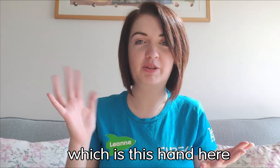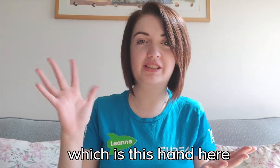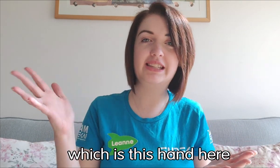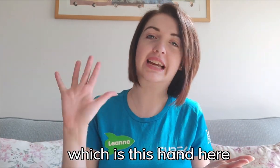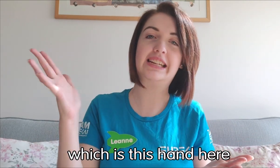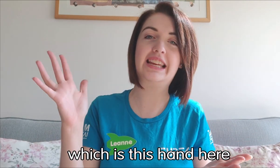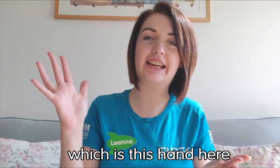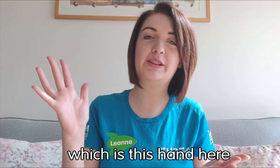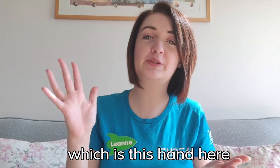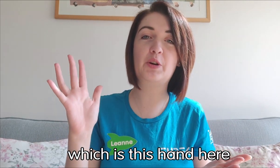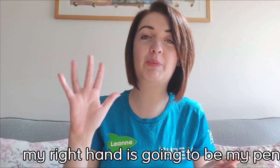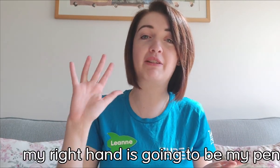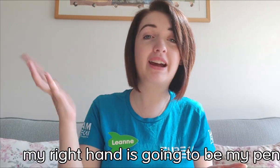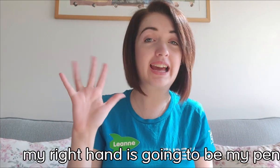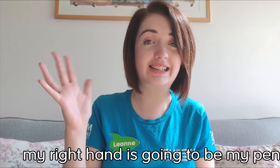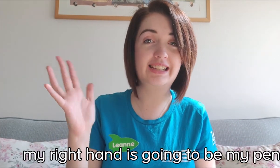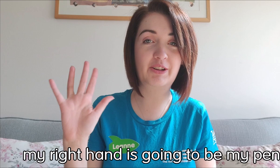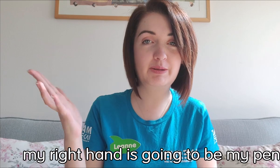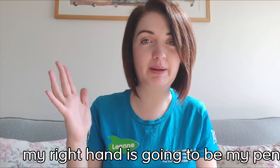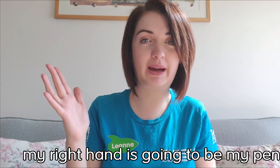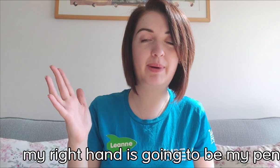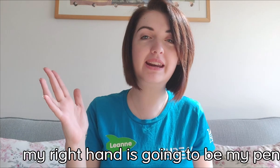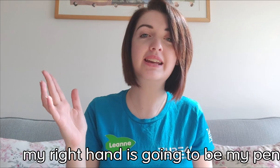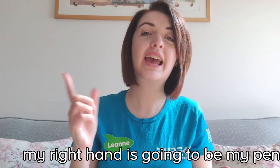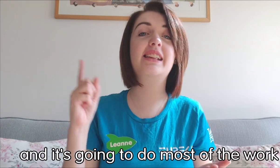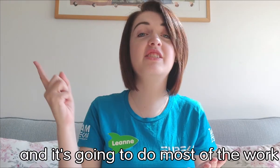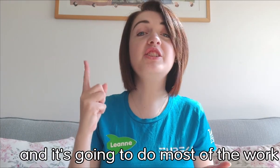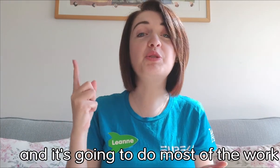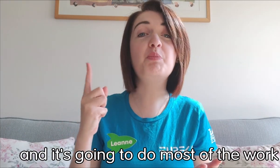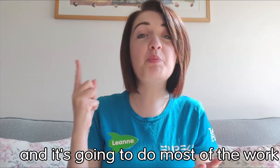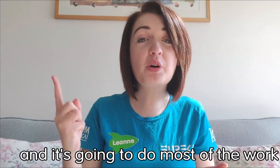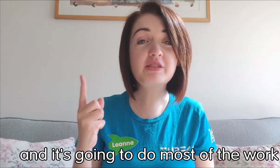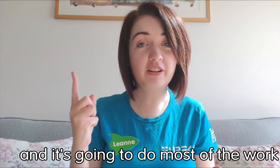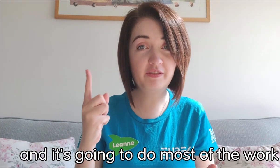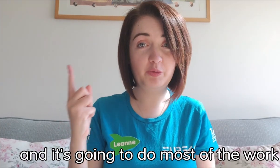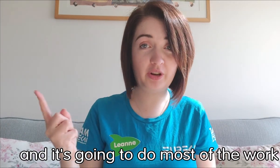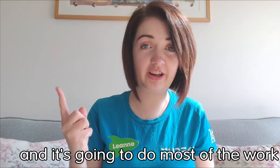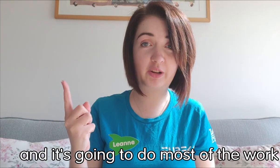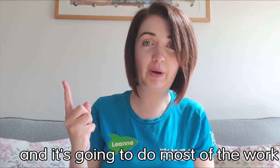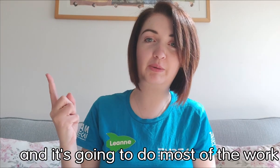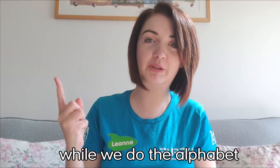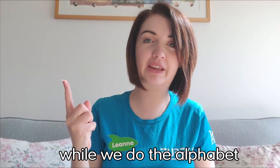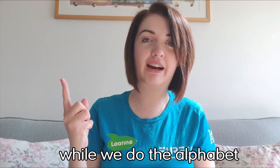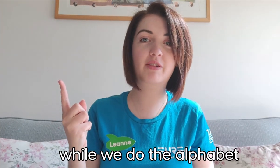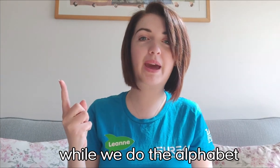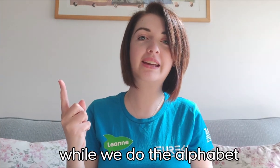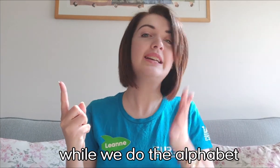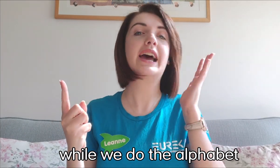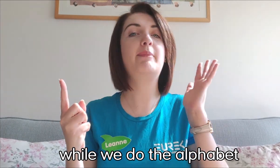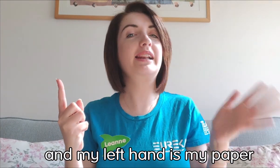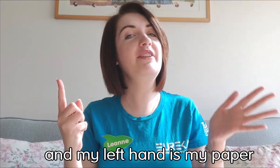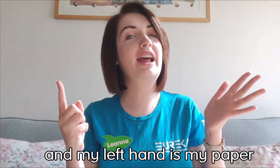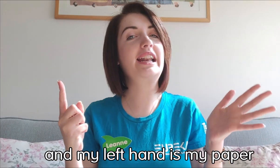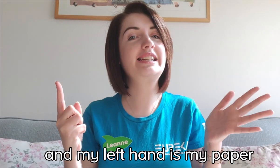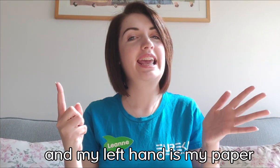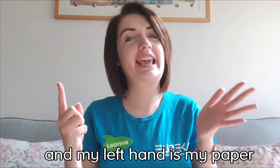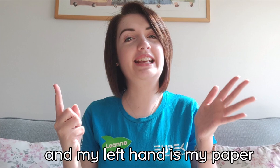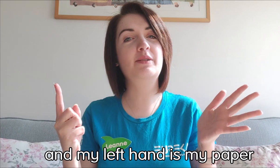which is this hand here. So my right hand is going to be my pen and it's going to do most of the work while we do the alphabet. And my left hand is